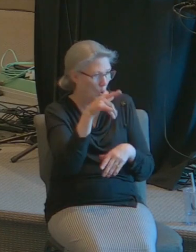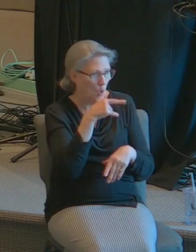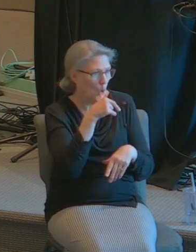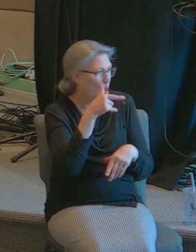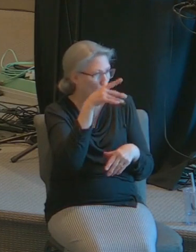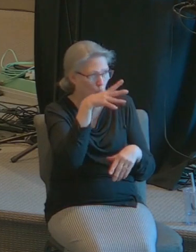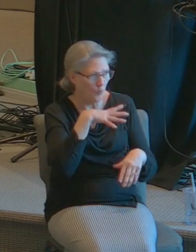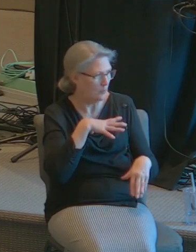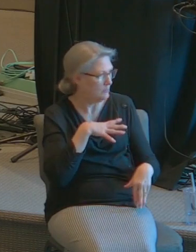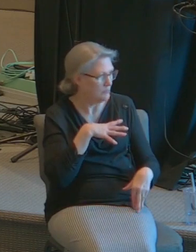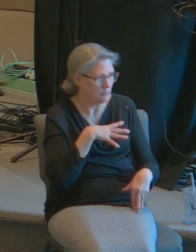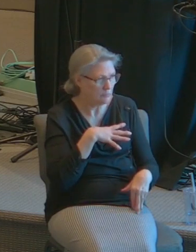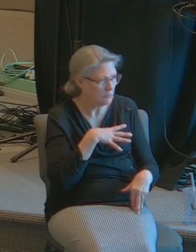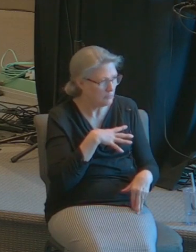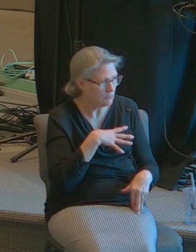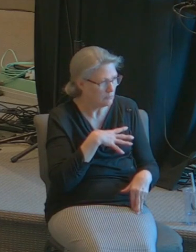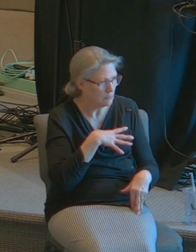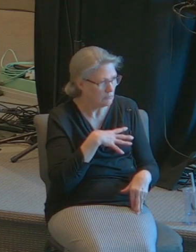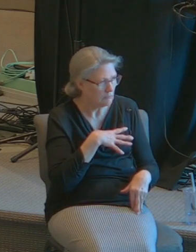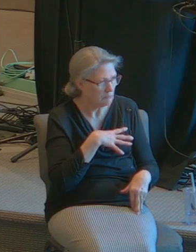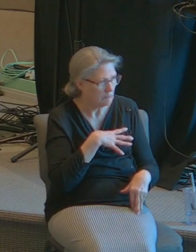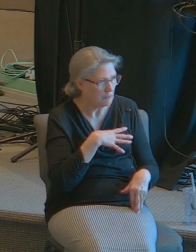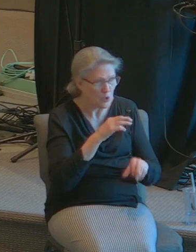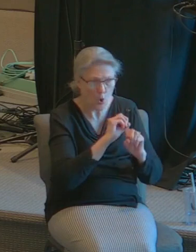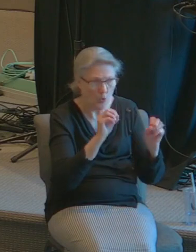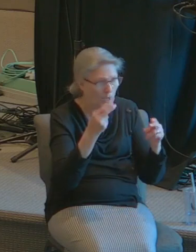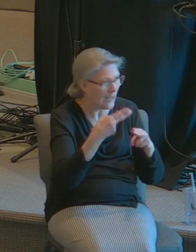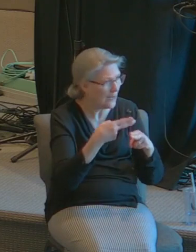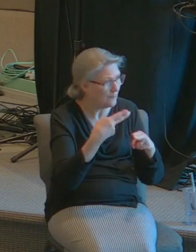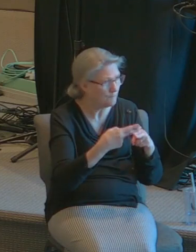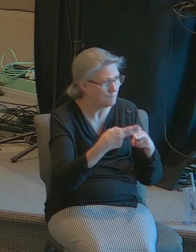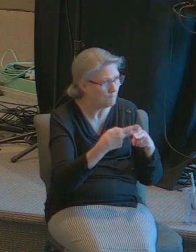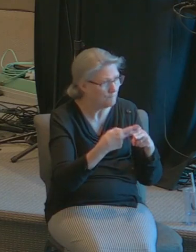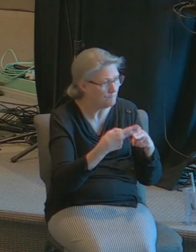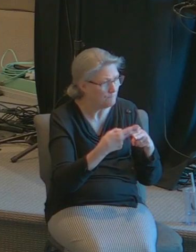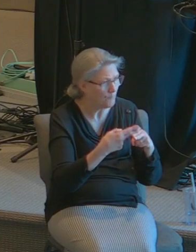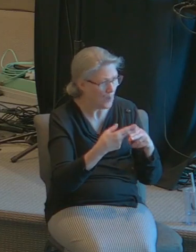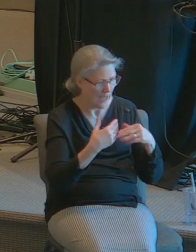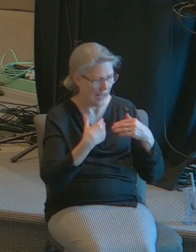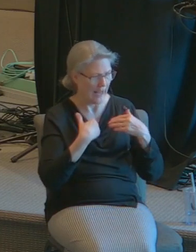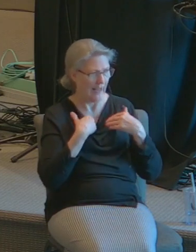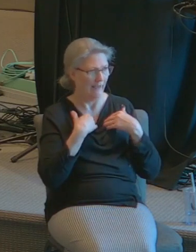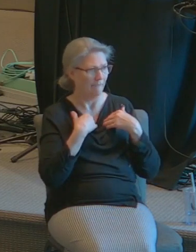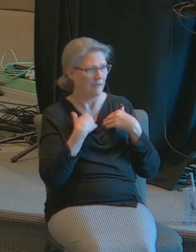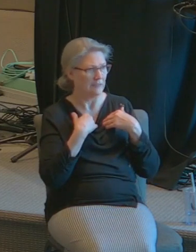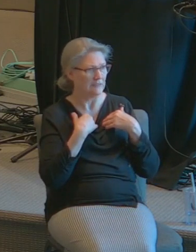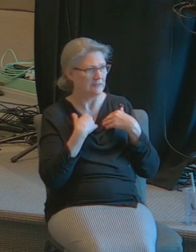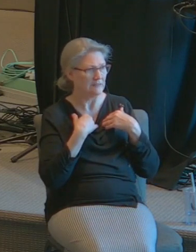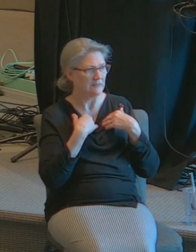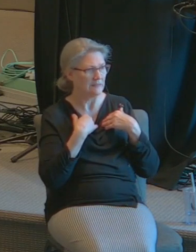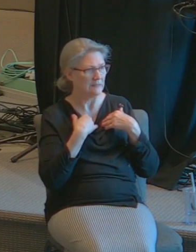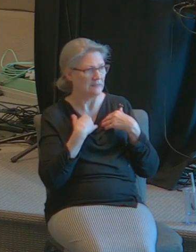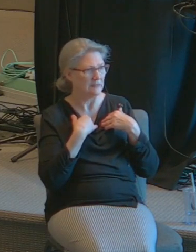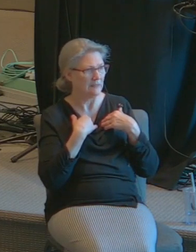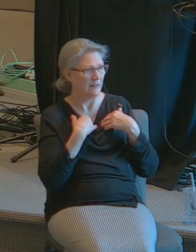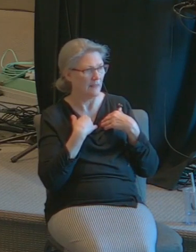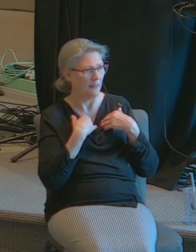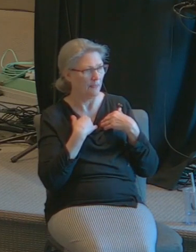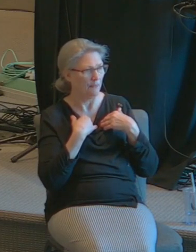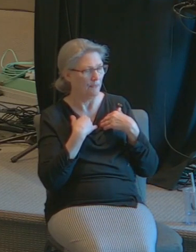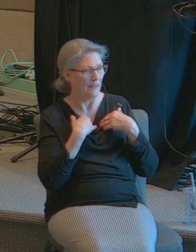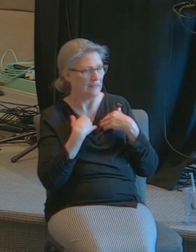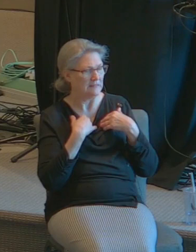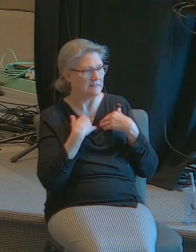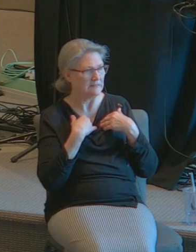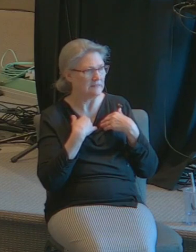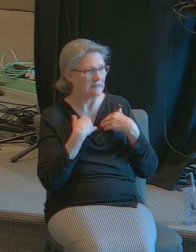she is I don't have a name all I have is that son go down